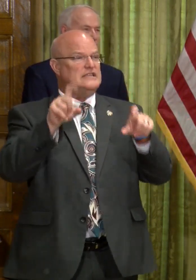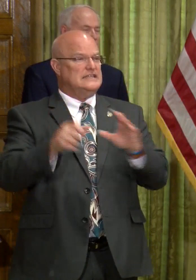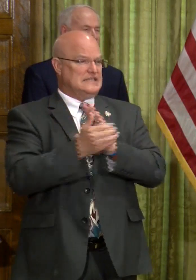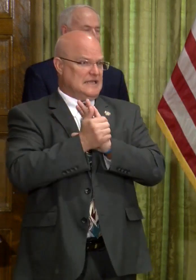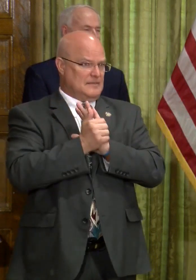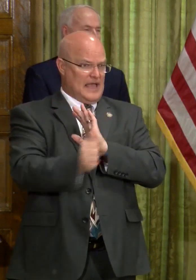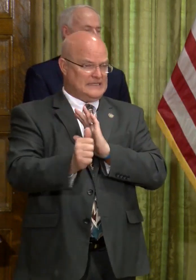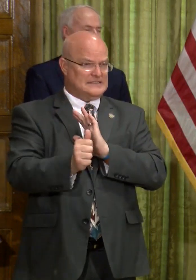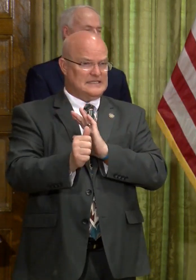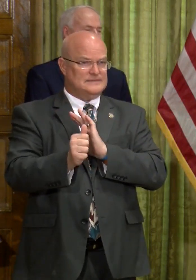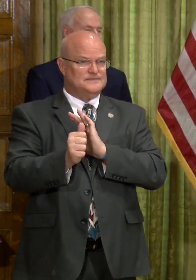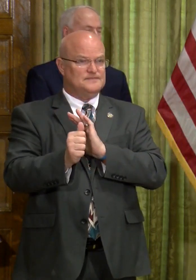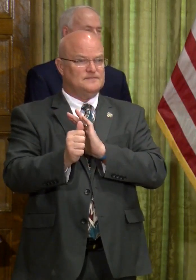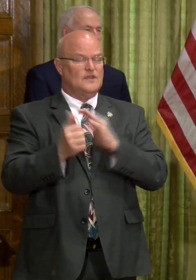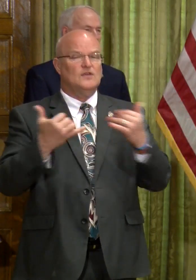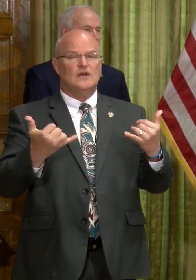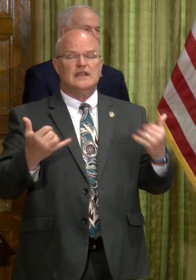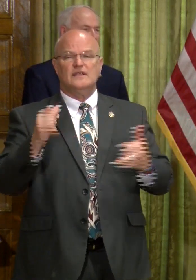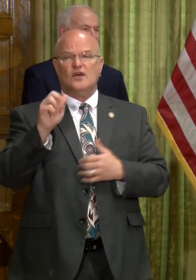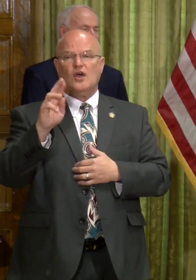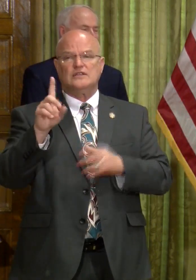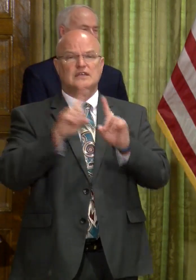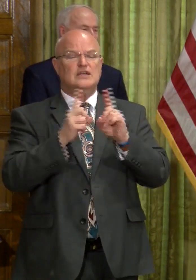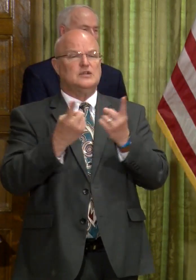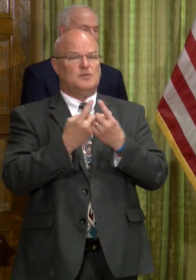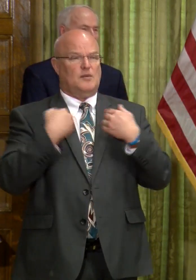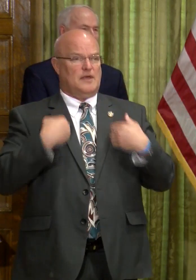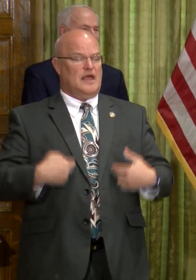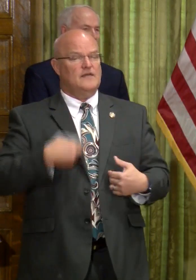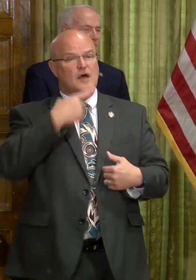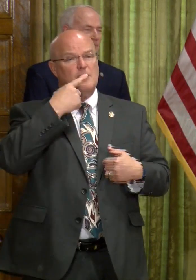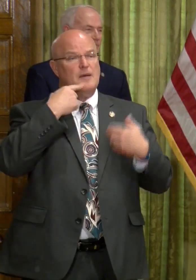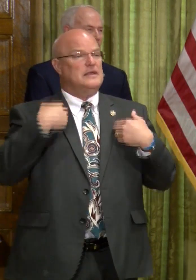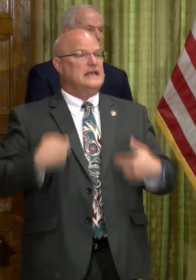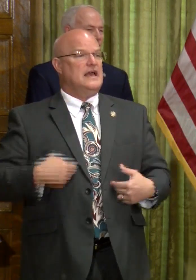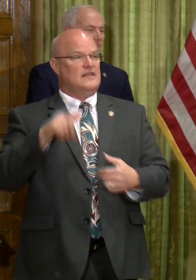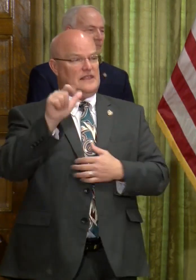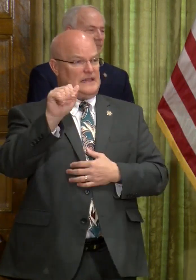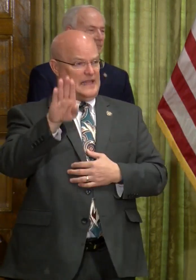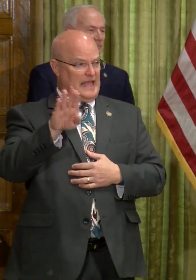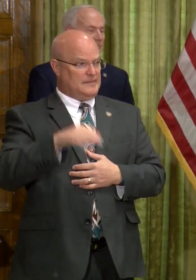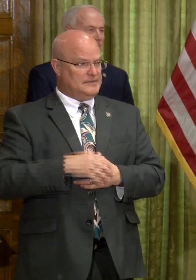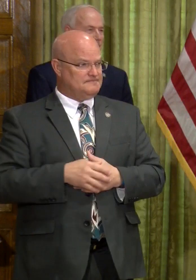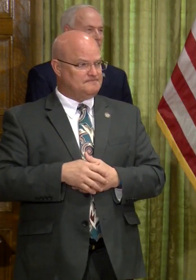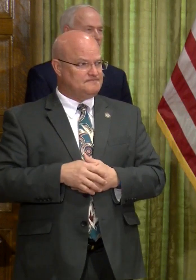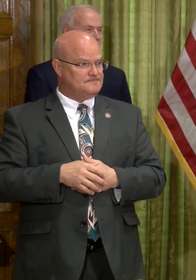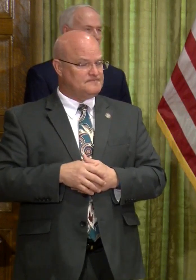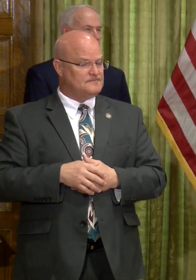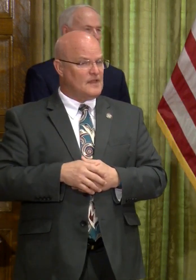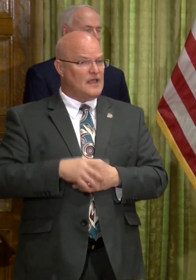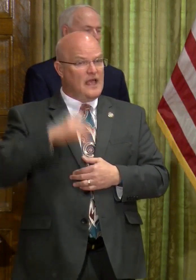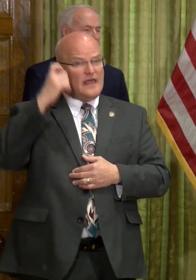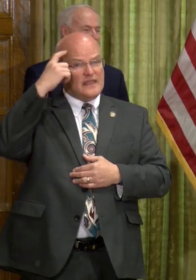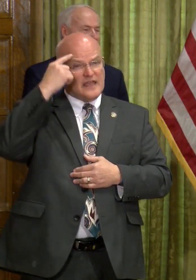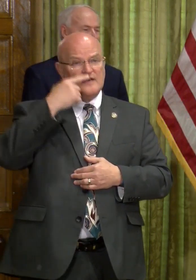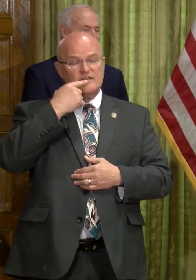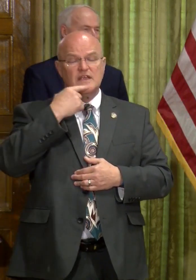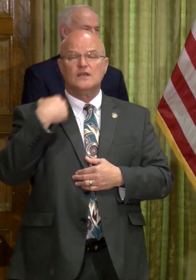capacity at the Arkansas Department of Health Public Health Lab. As the governor mentioned, we have